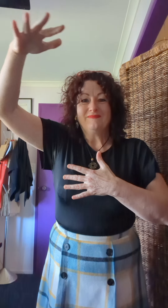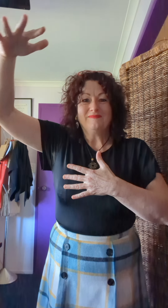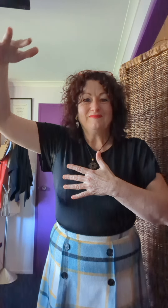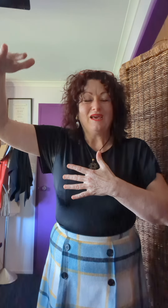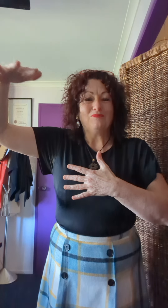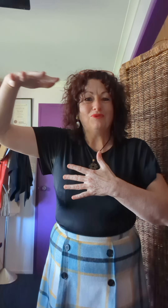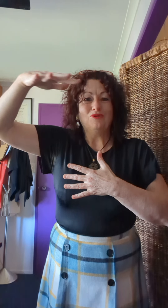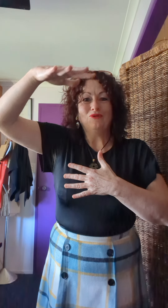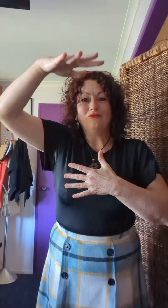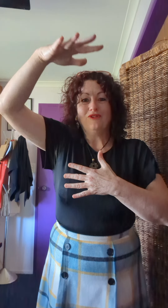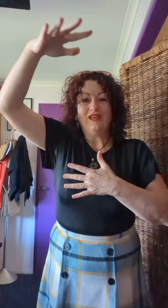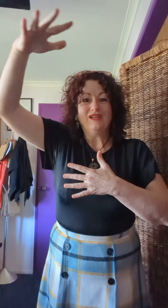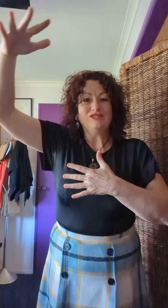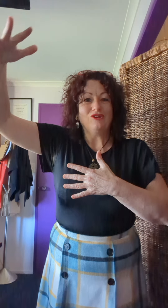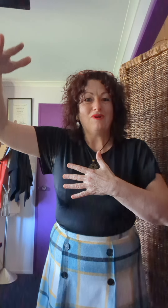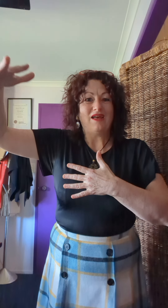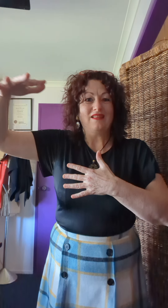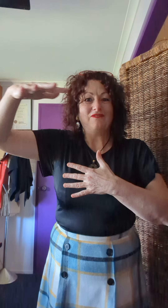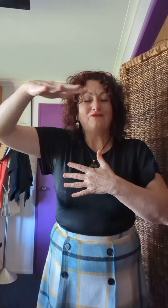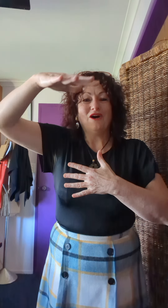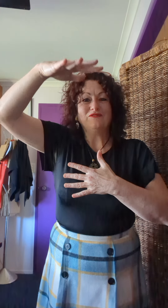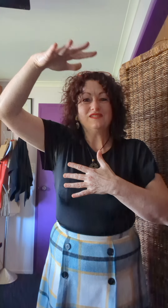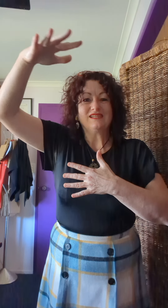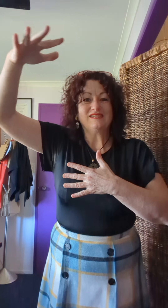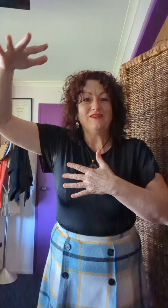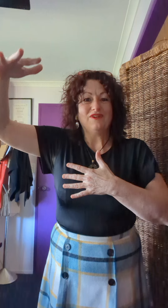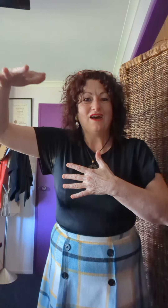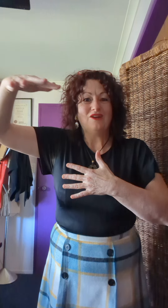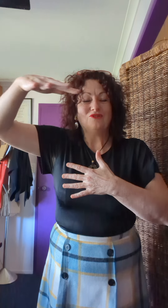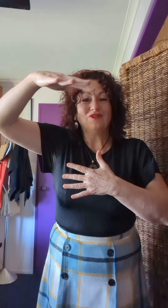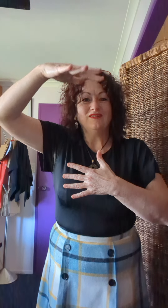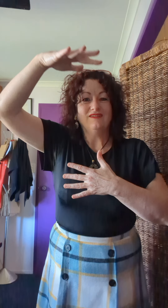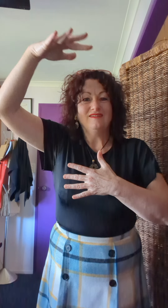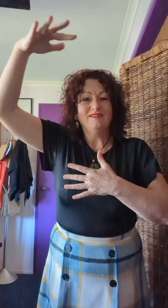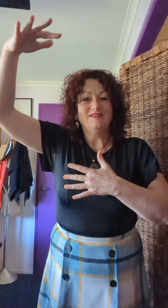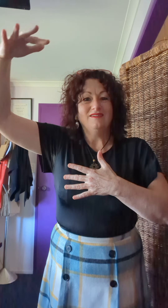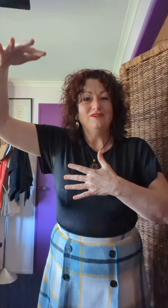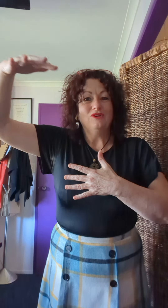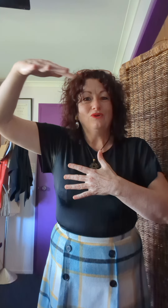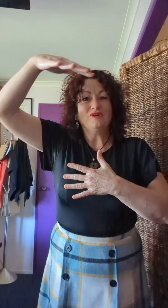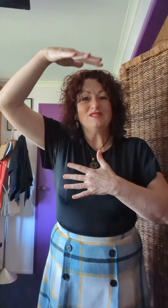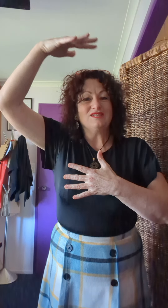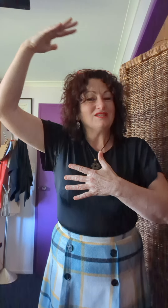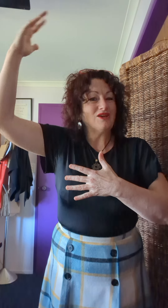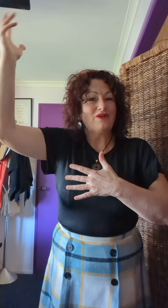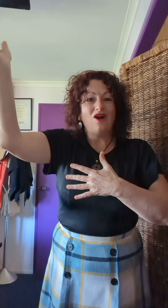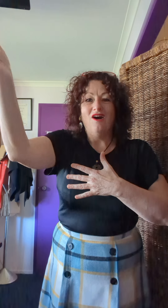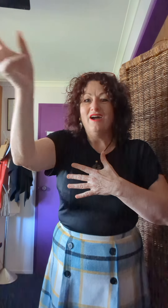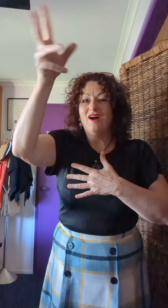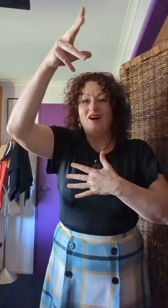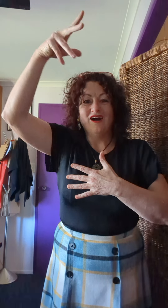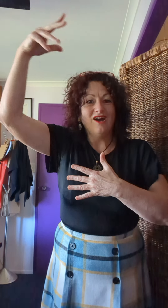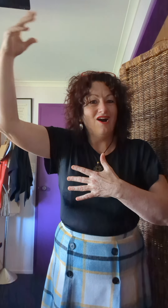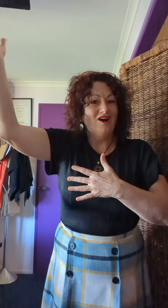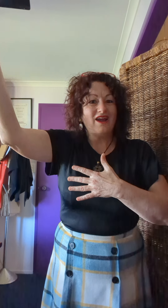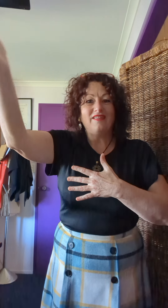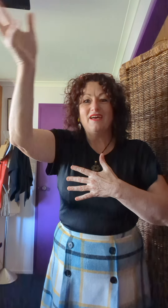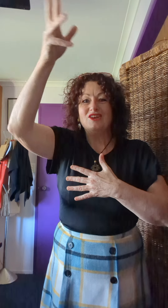That beautiful energy around that five, six, seven hundred? Or is it just going higher, higher, higher, that